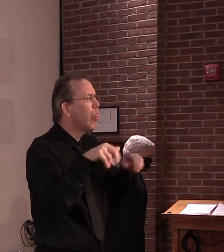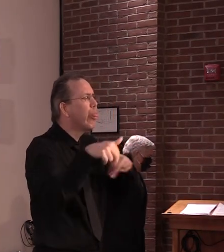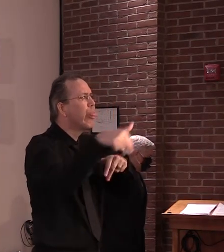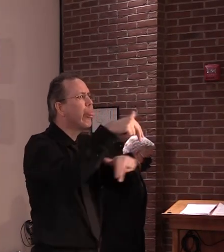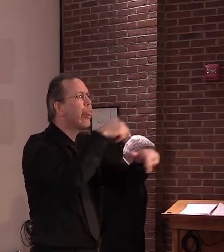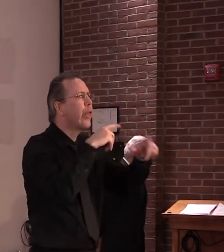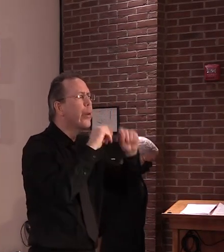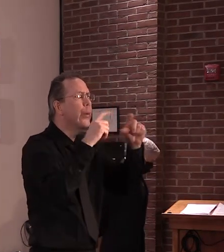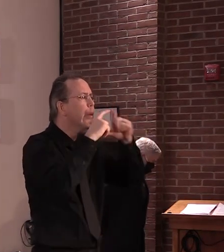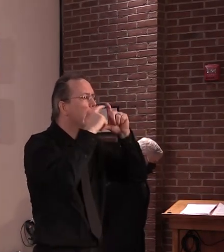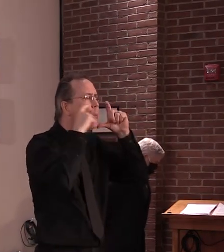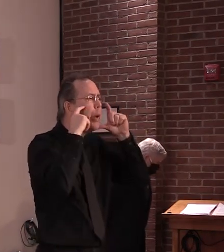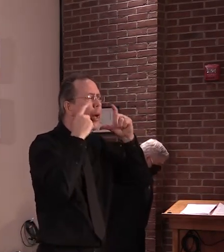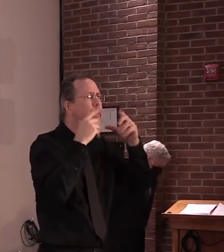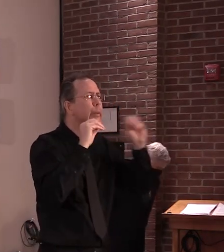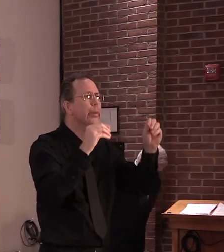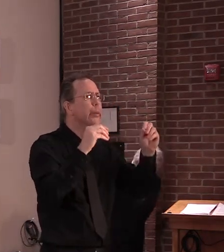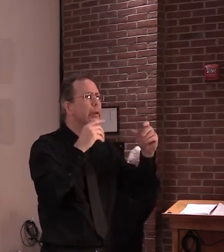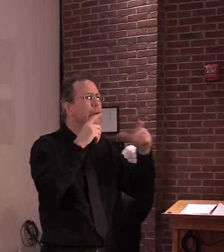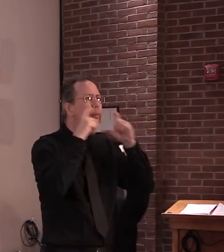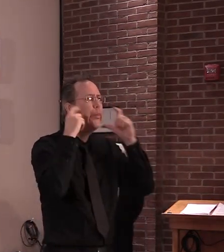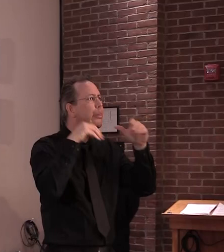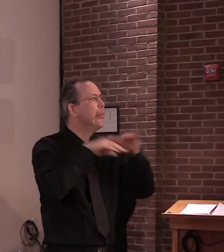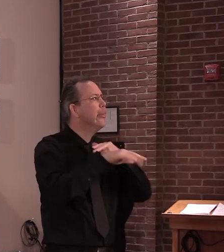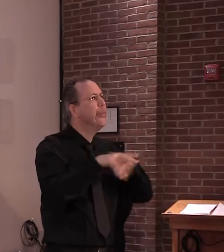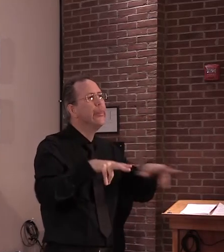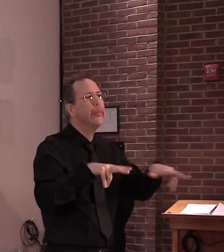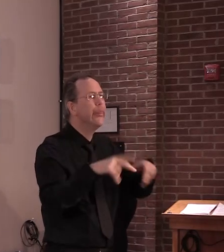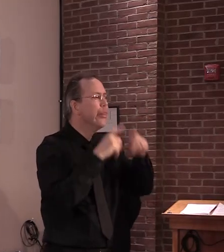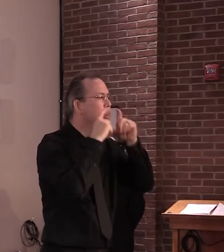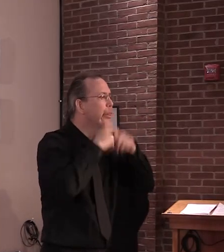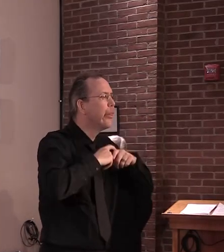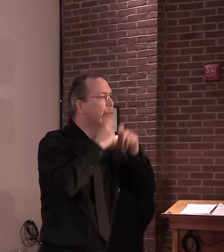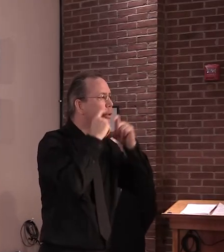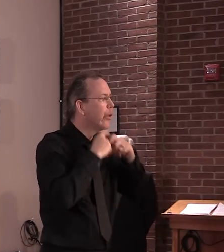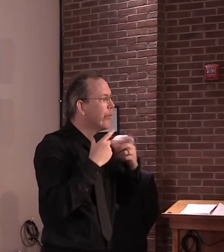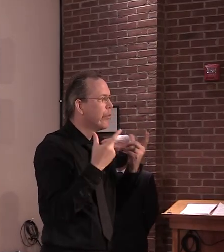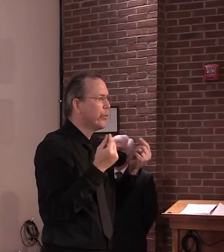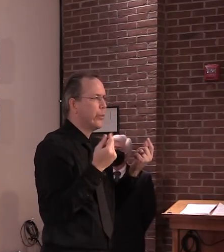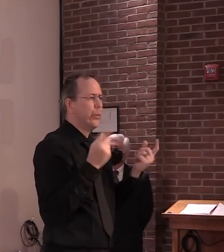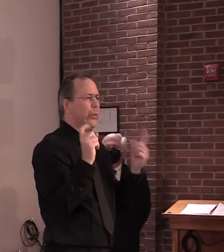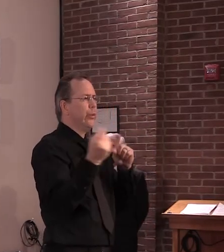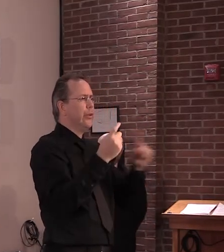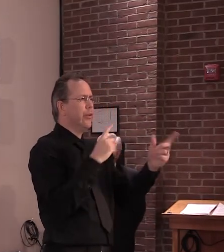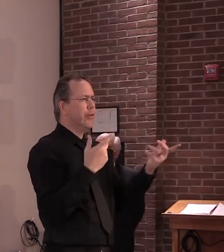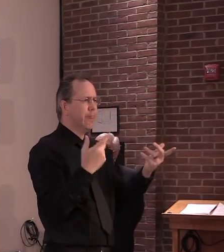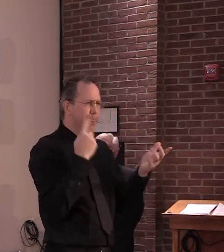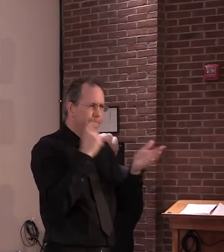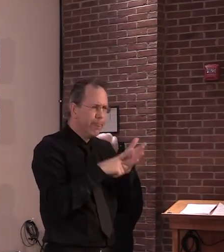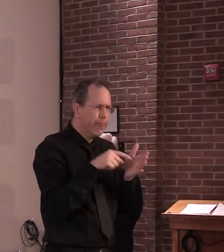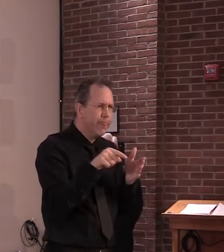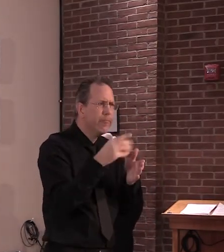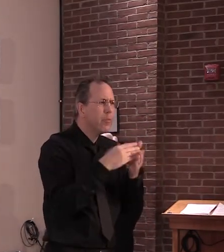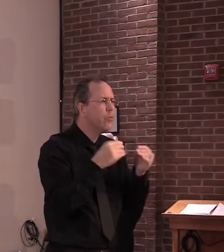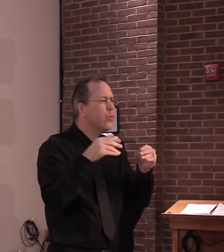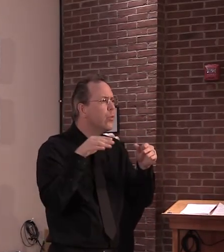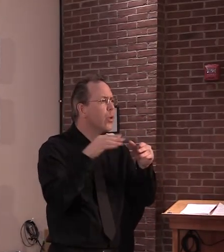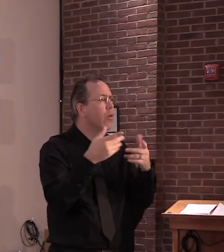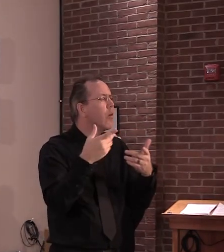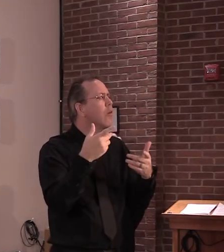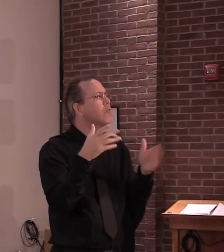and everything like that. I stopped, when I stopped at traffic lights, I look at the convenience stores nearby and see most people walk in